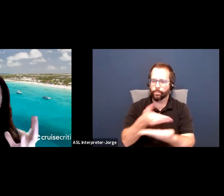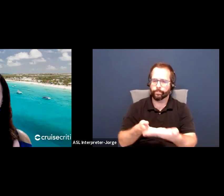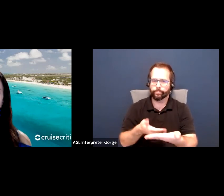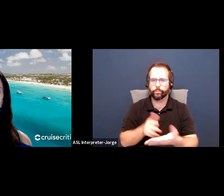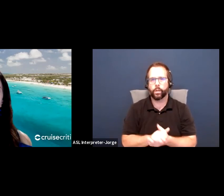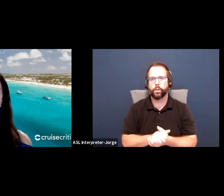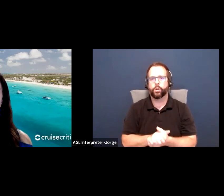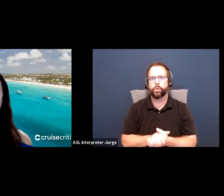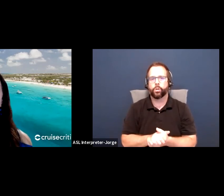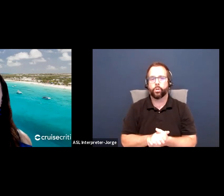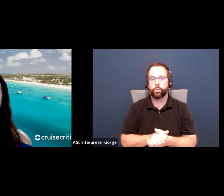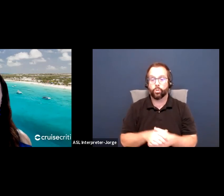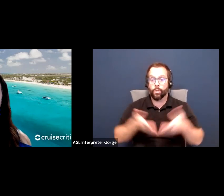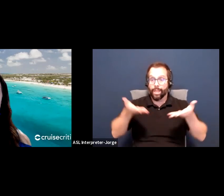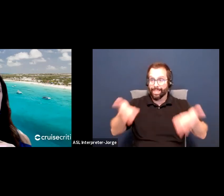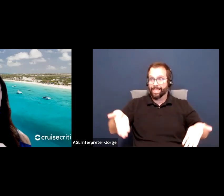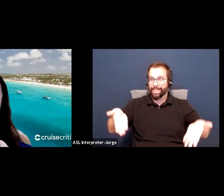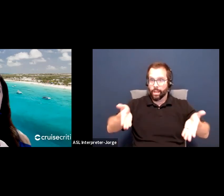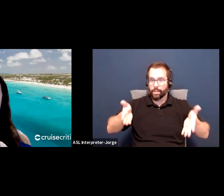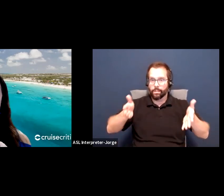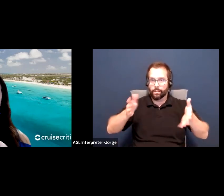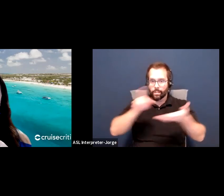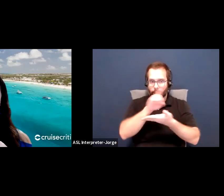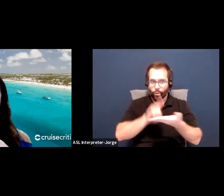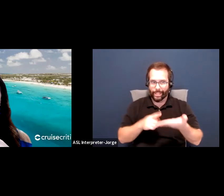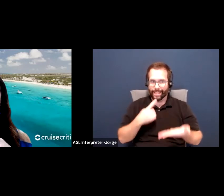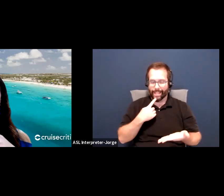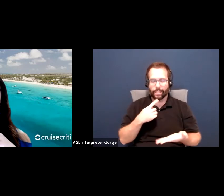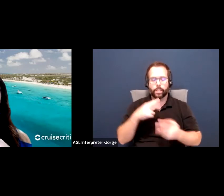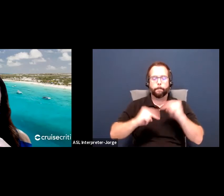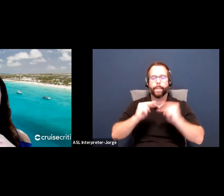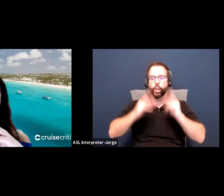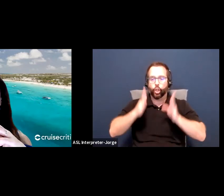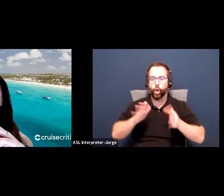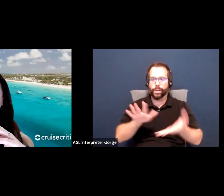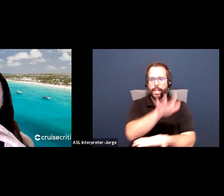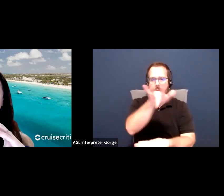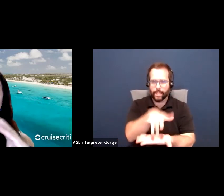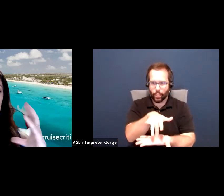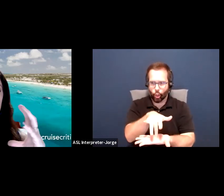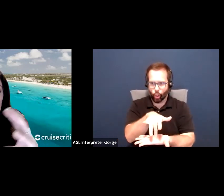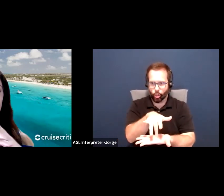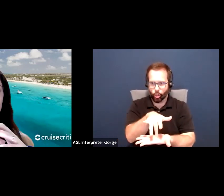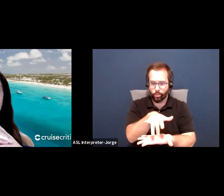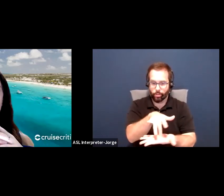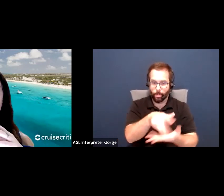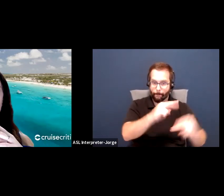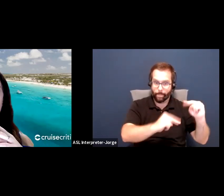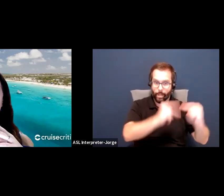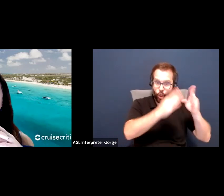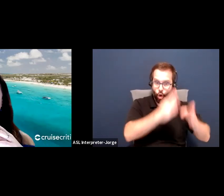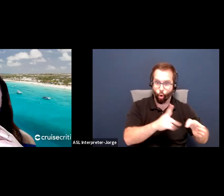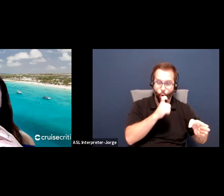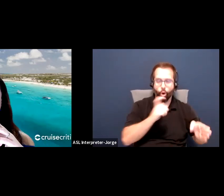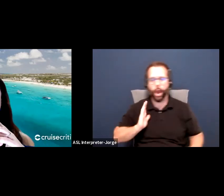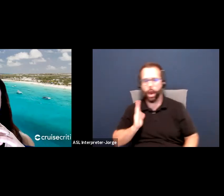with this diagram, basically what it's saying is the builder's in the center of the circle, just like our centers, our sills are in the